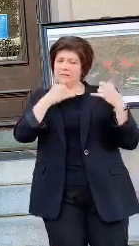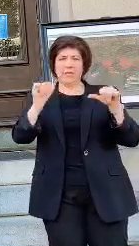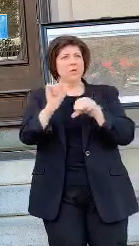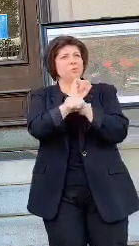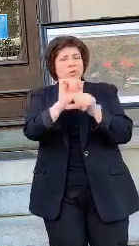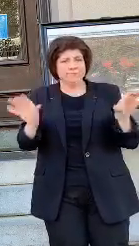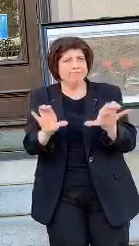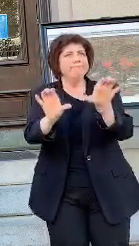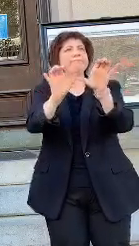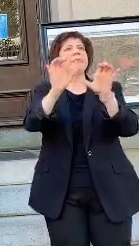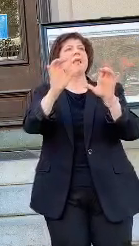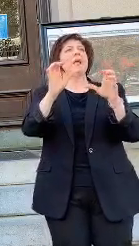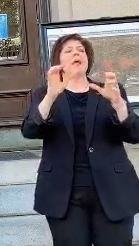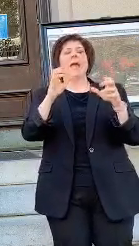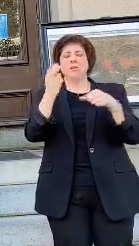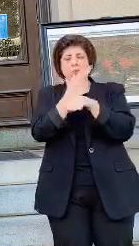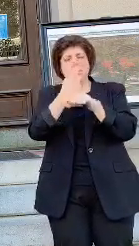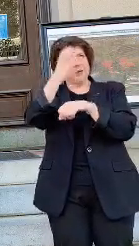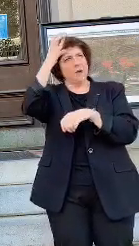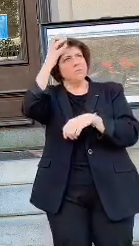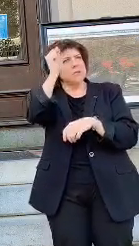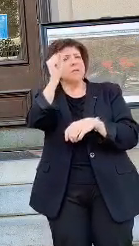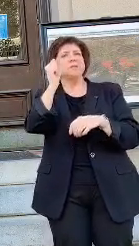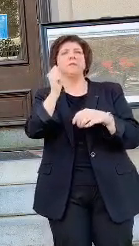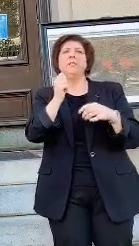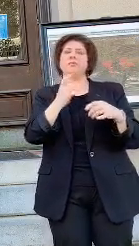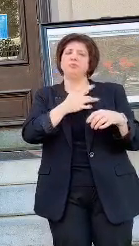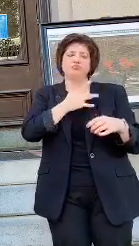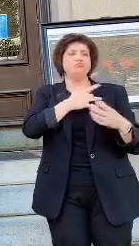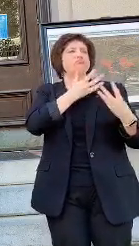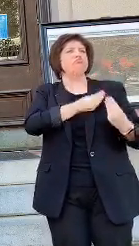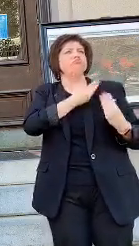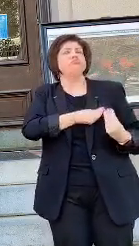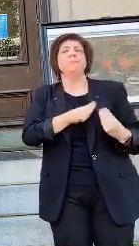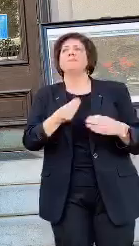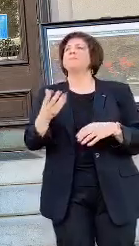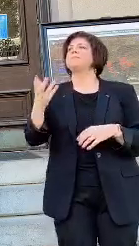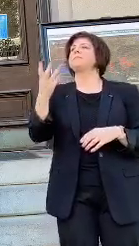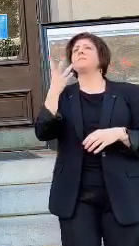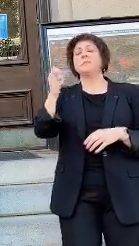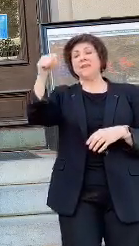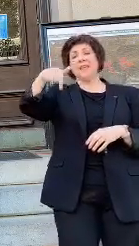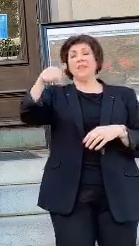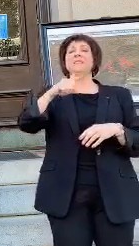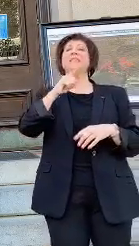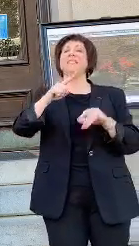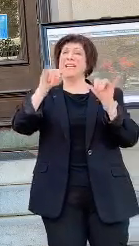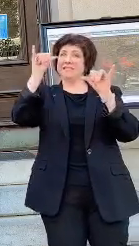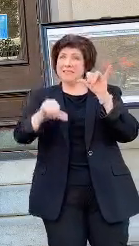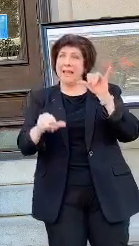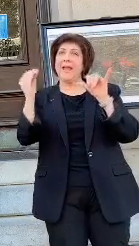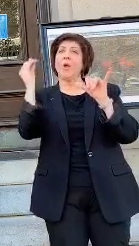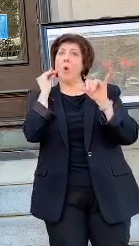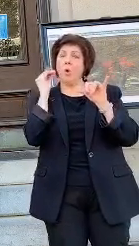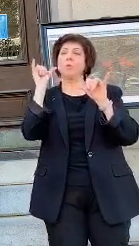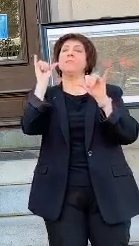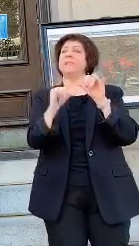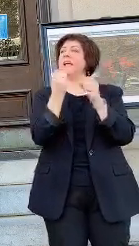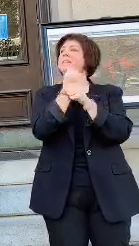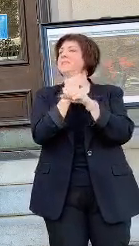the work that they're doing in a very common sense and compassionate way. And this is a stay home, stay safe forum.